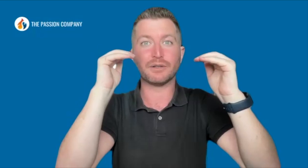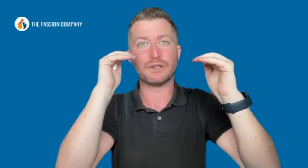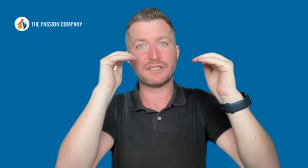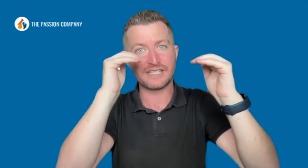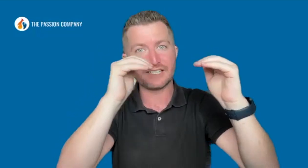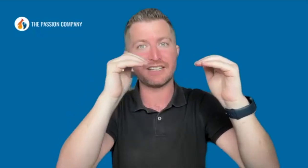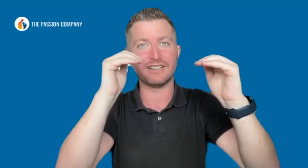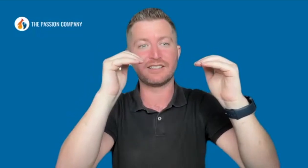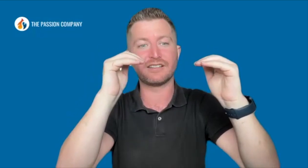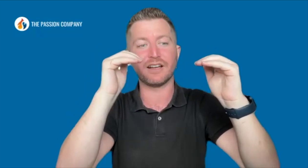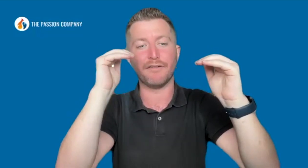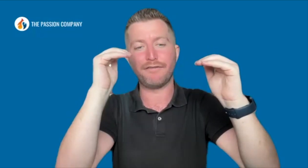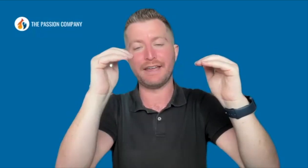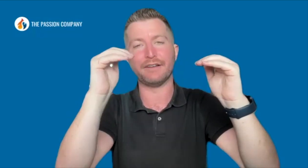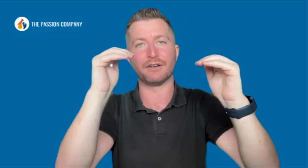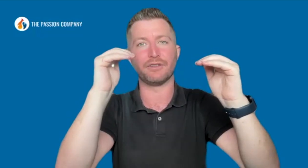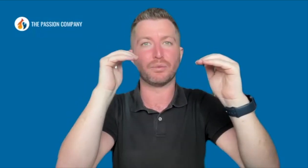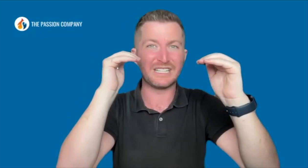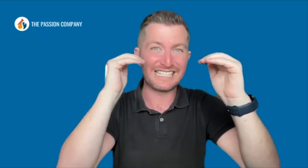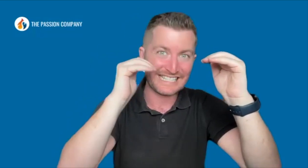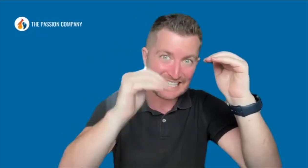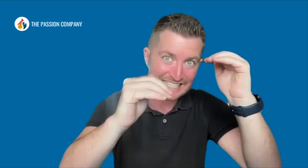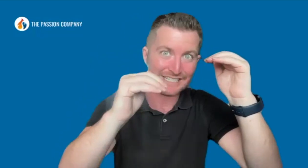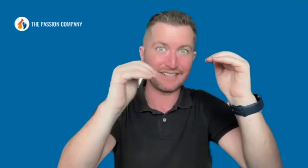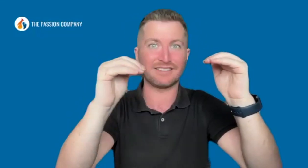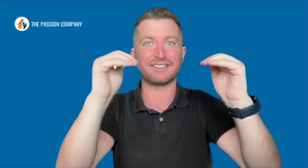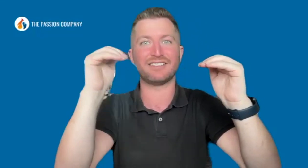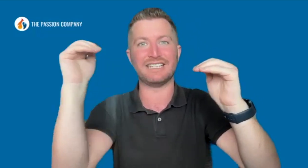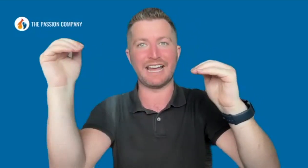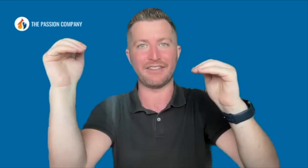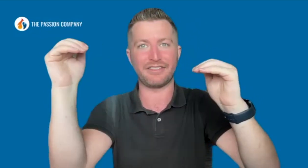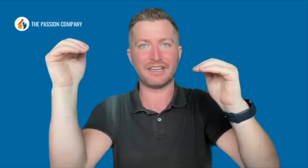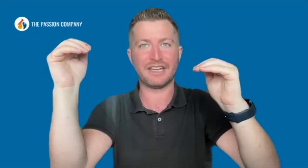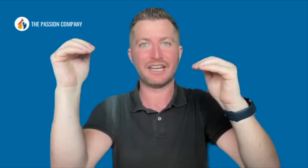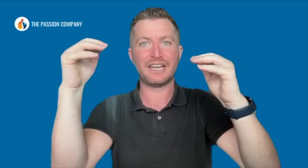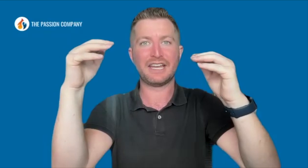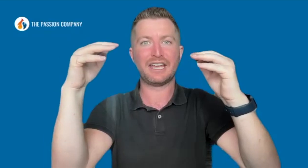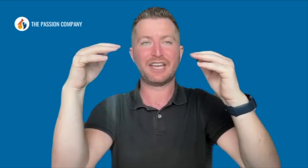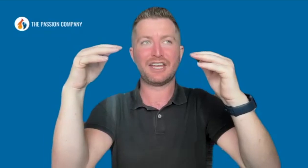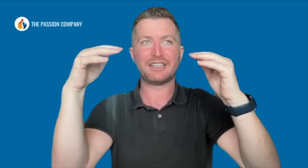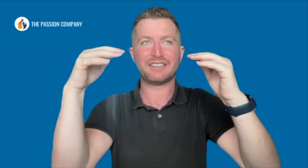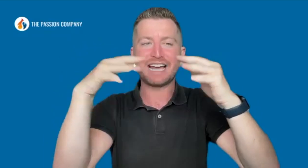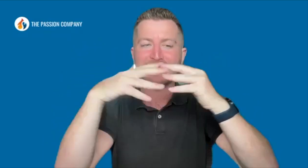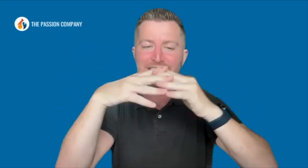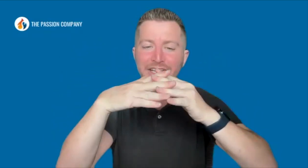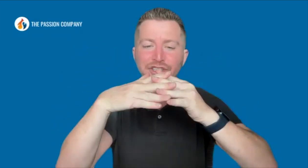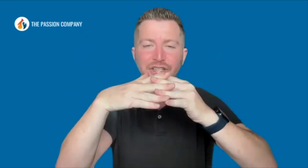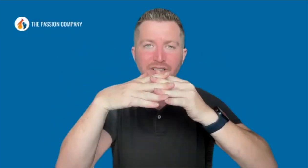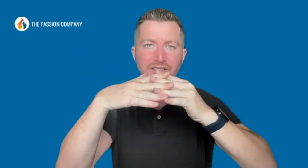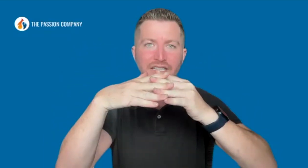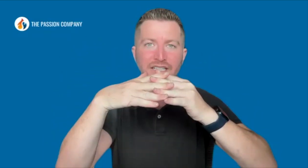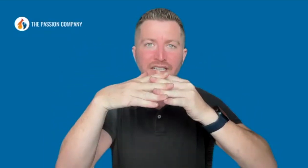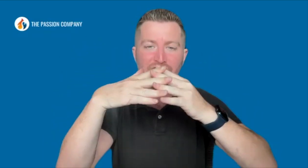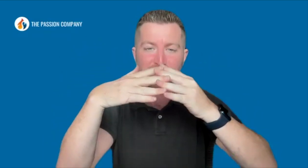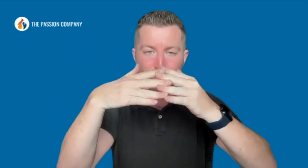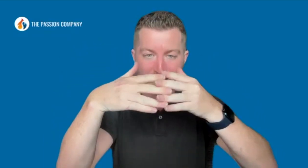resistance of failure, the resistance to death, that tension is what